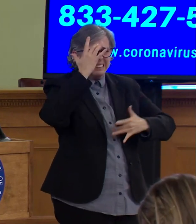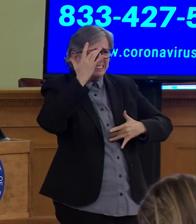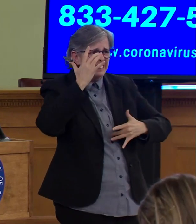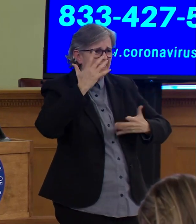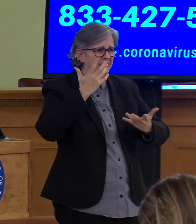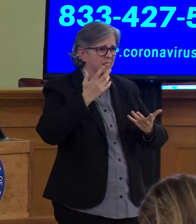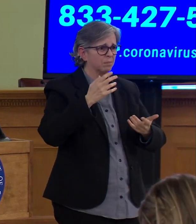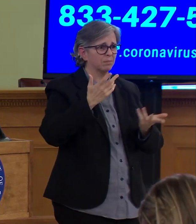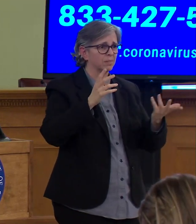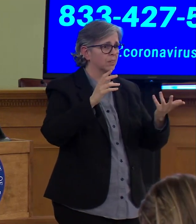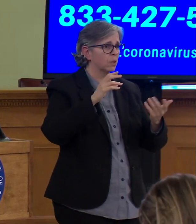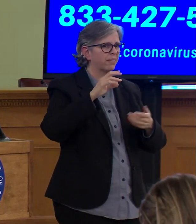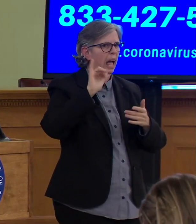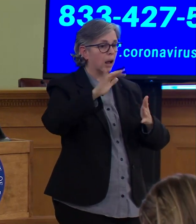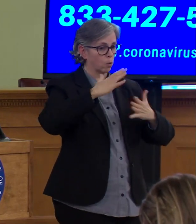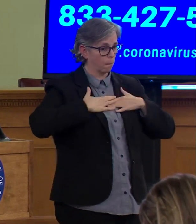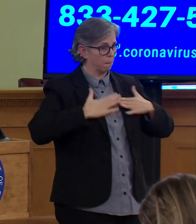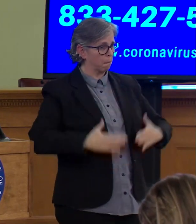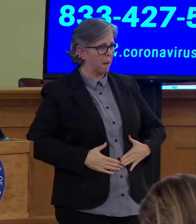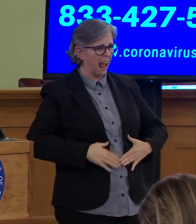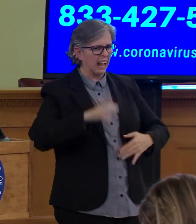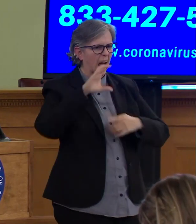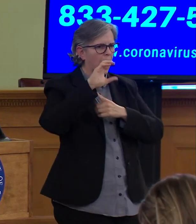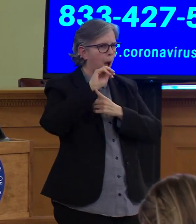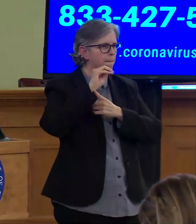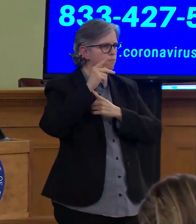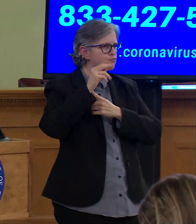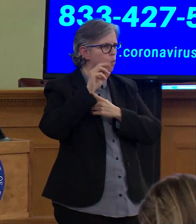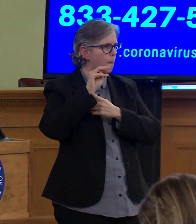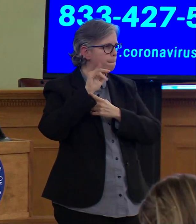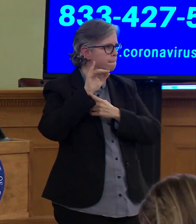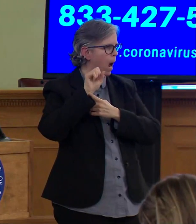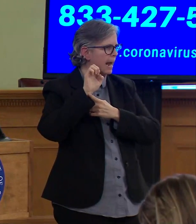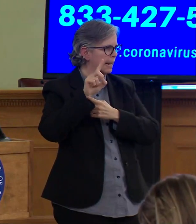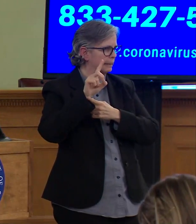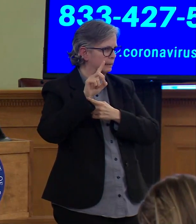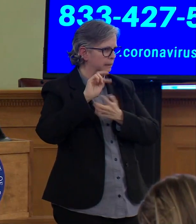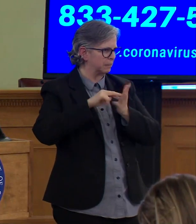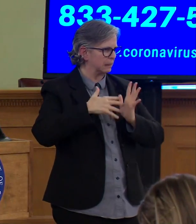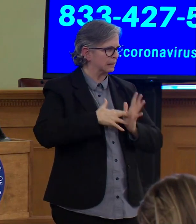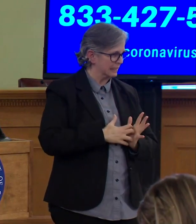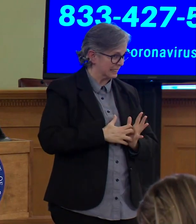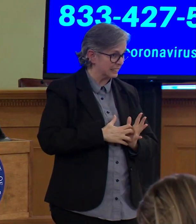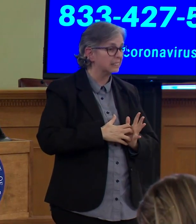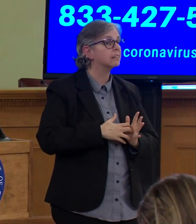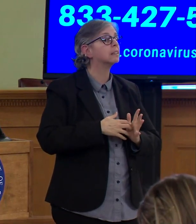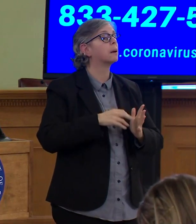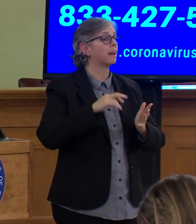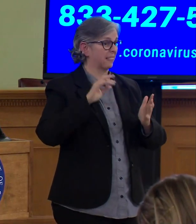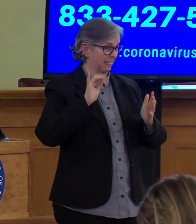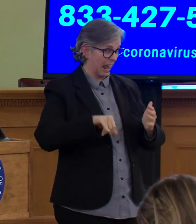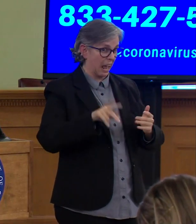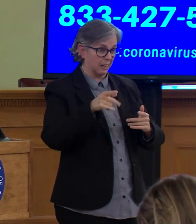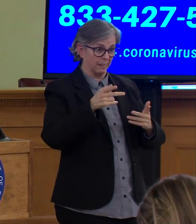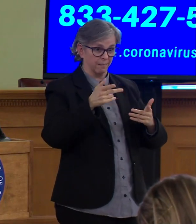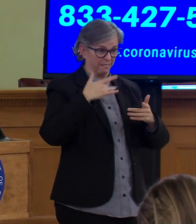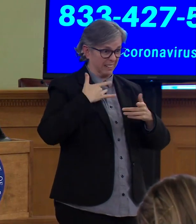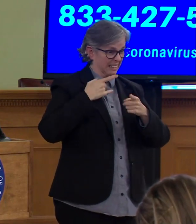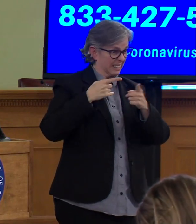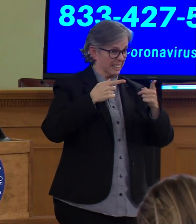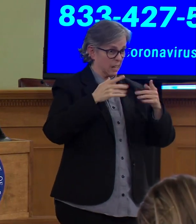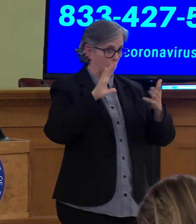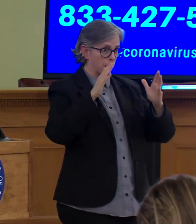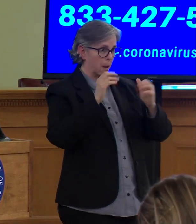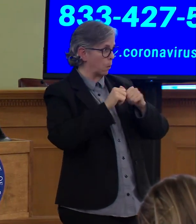We know from what we have seen in other countries, from the data that we – best available data we have,